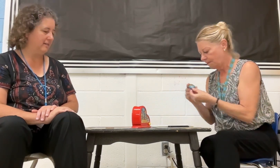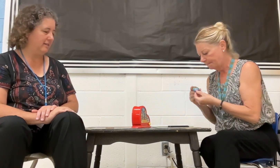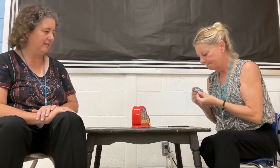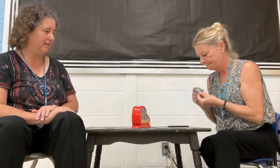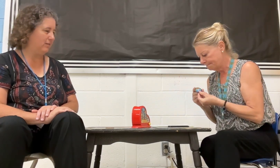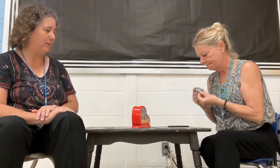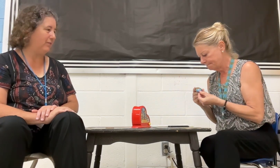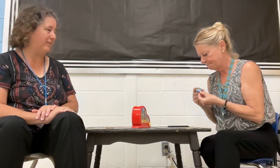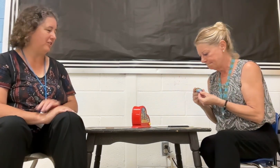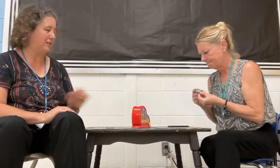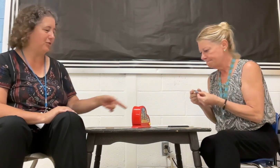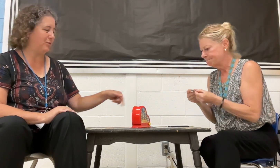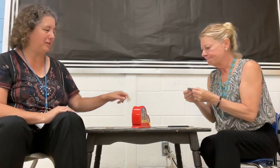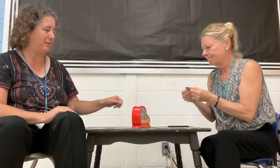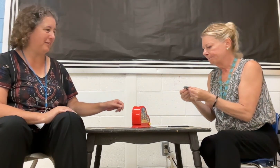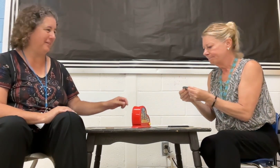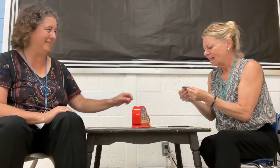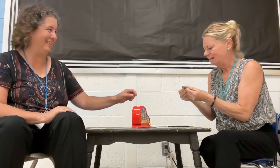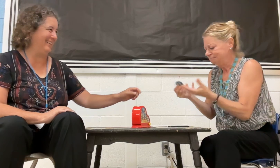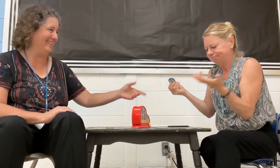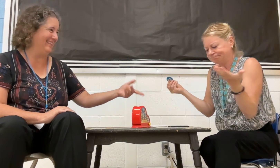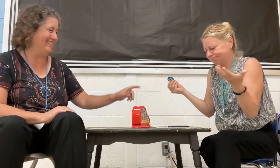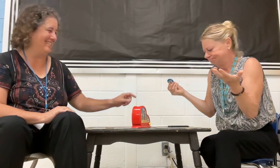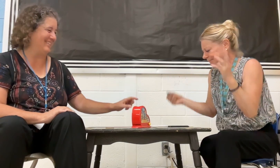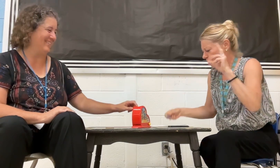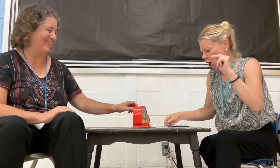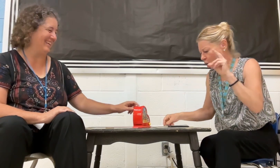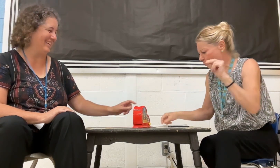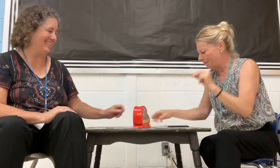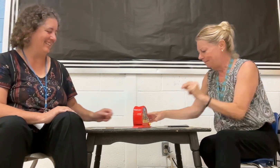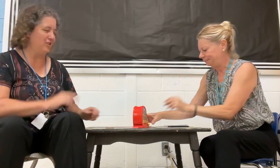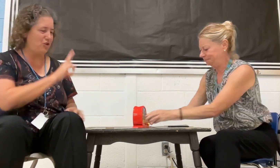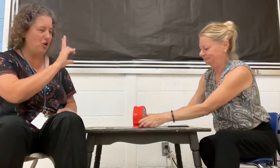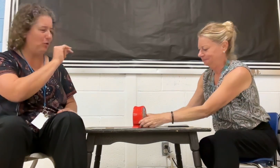I bet you can do another one. Nope. Nope.